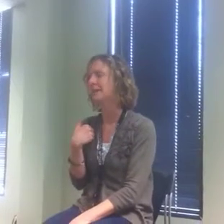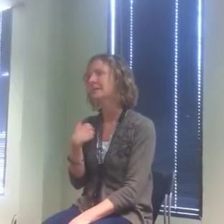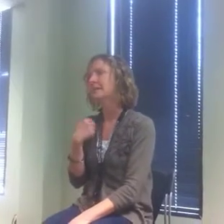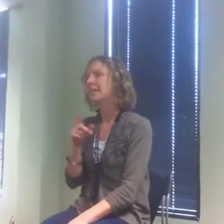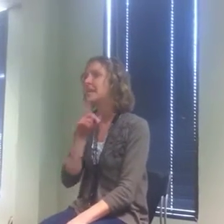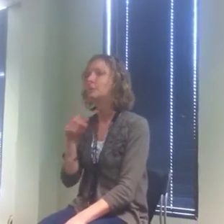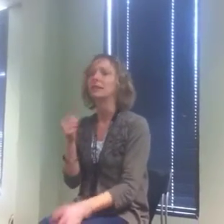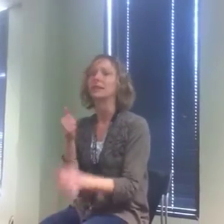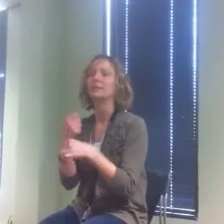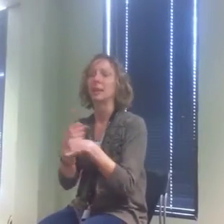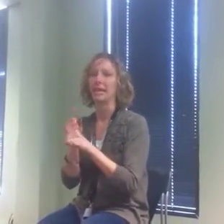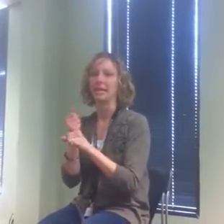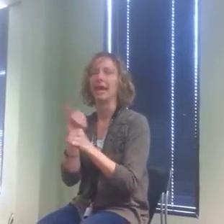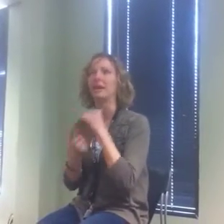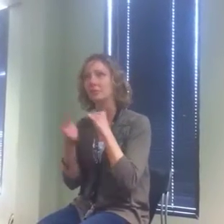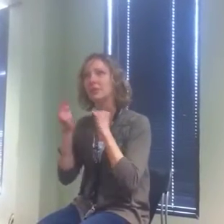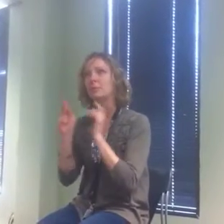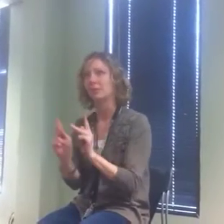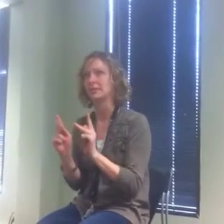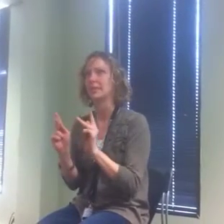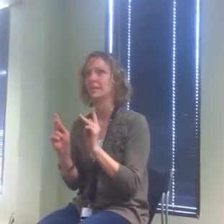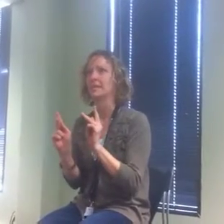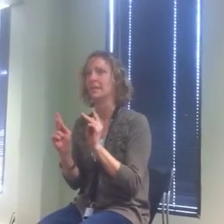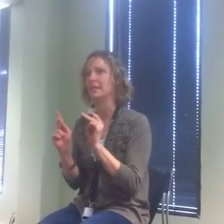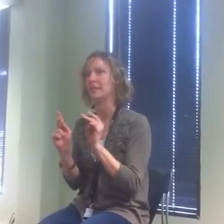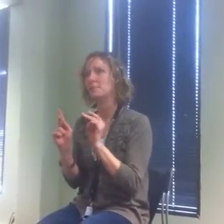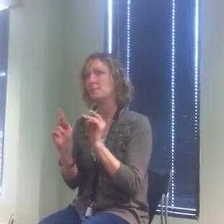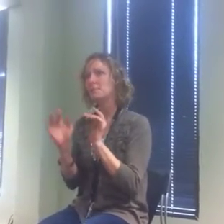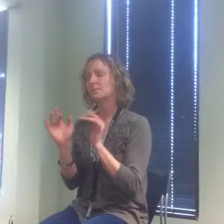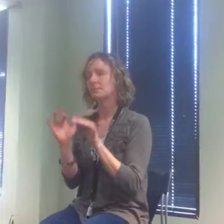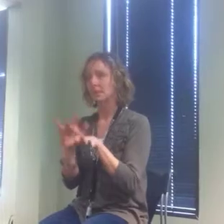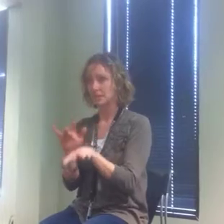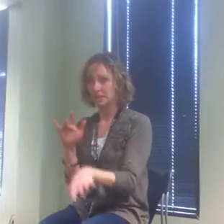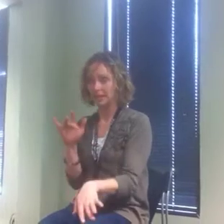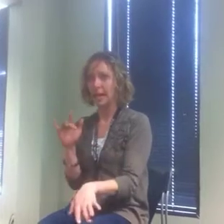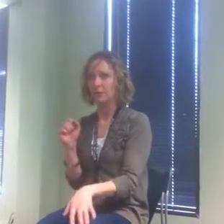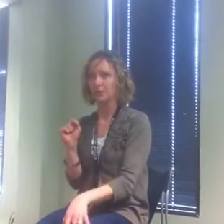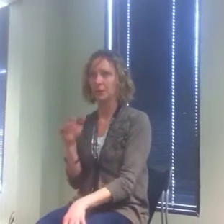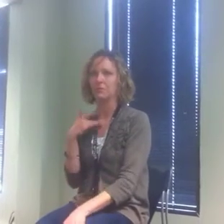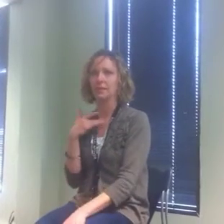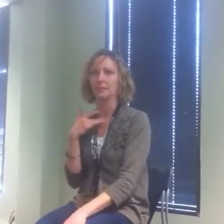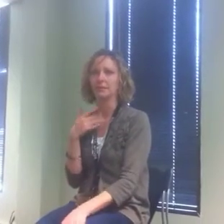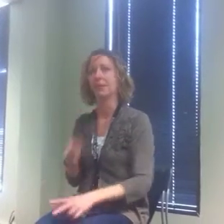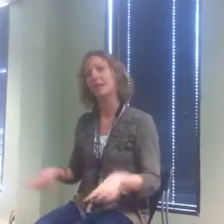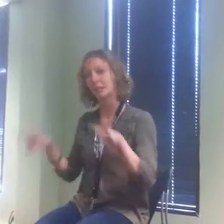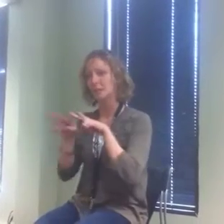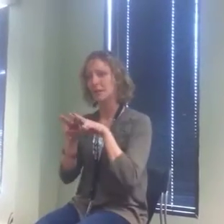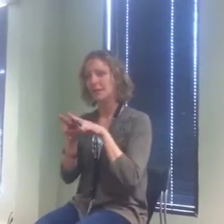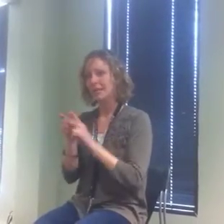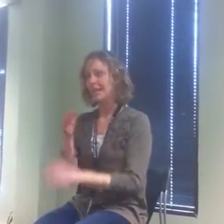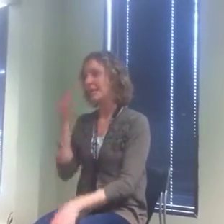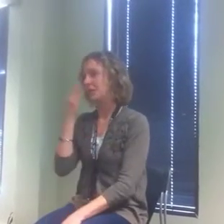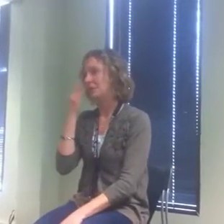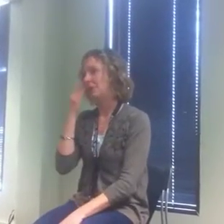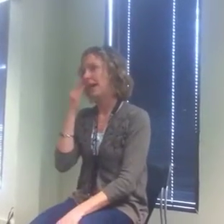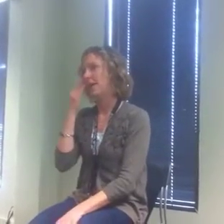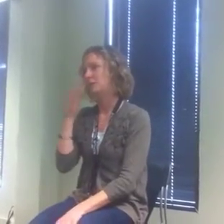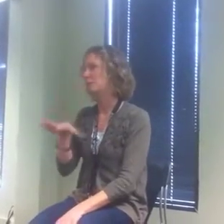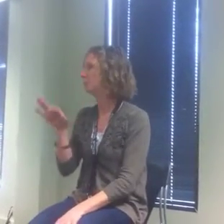he really made every person he encountered feel valued. He knew how to